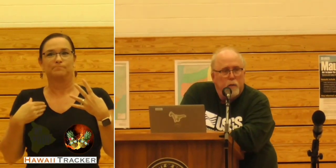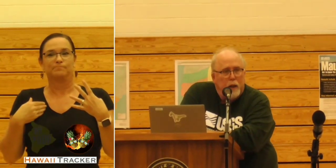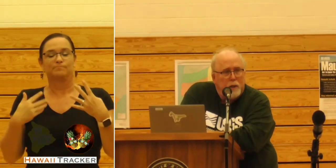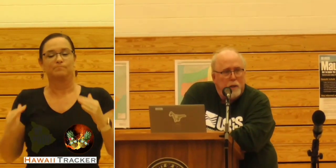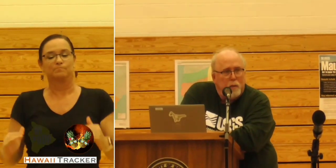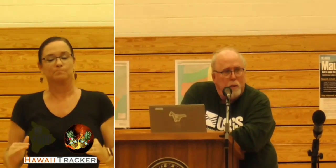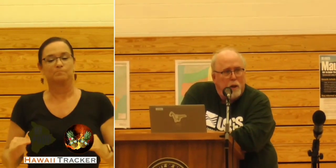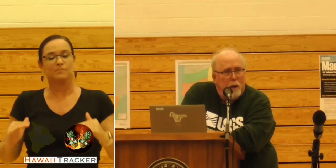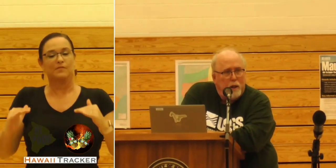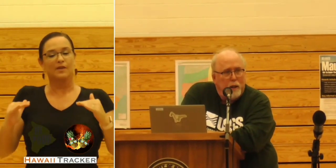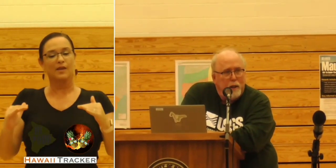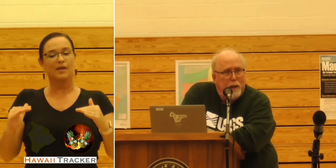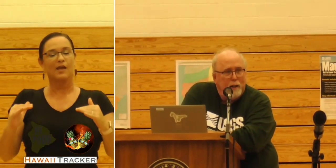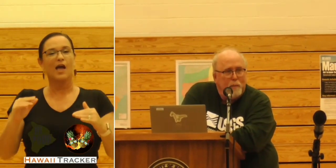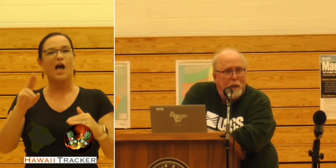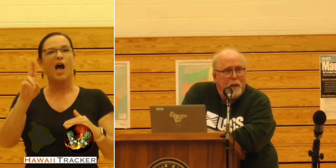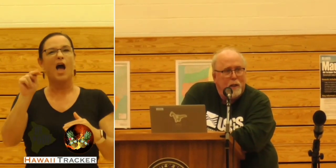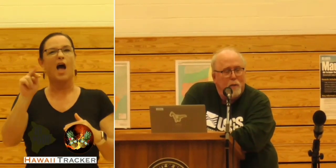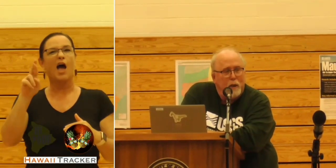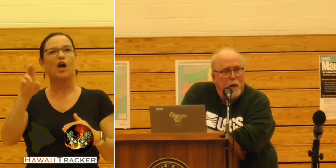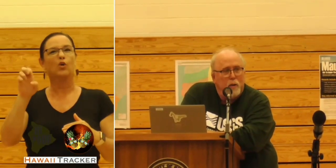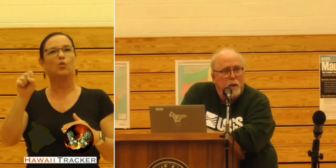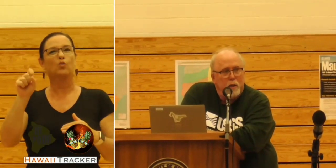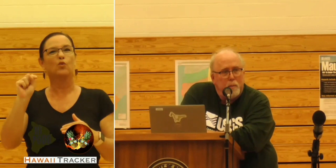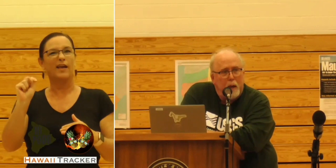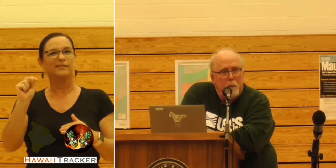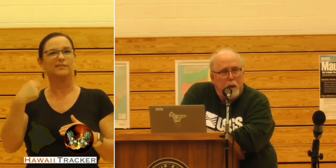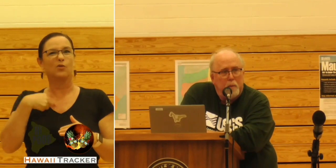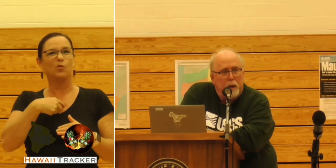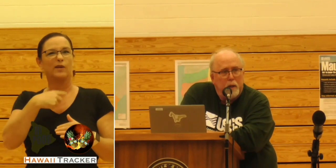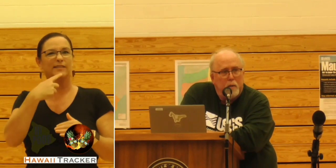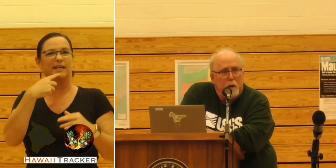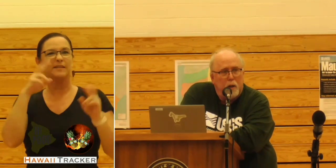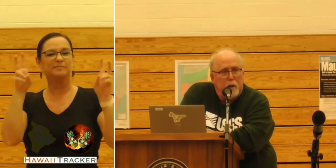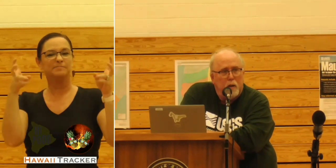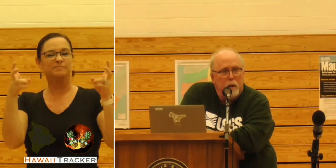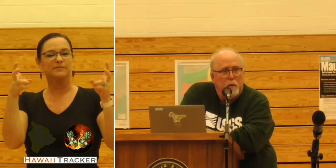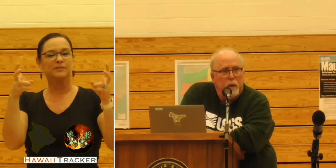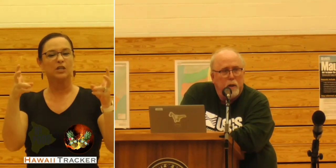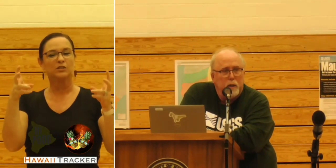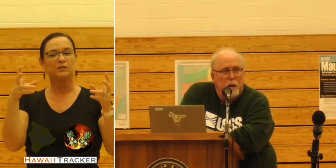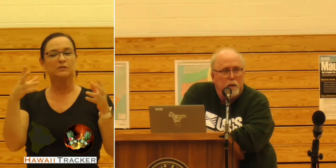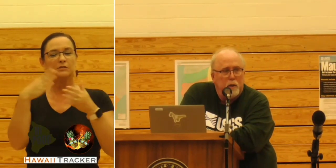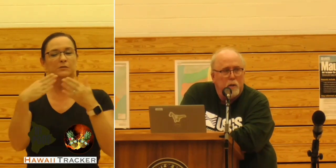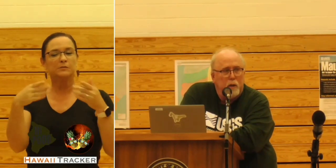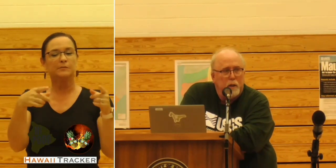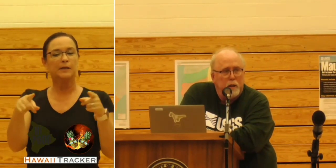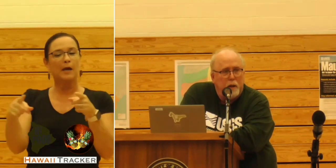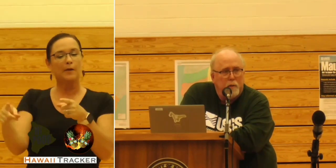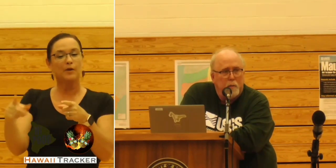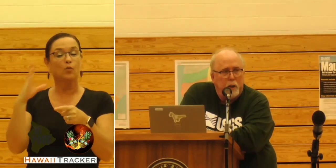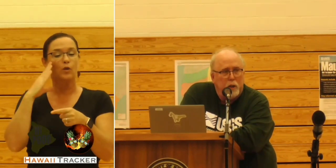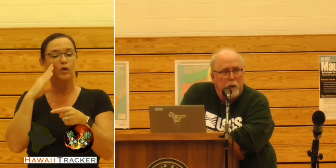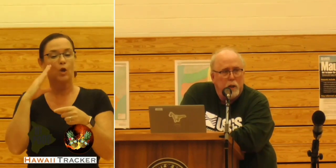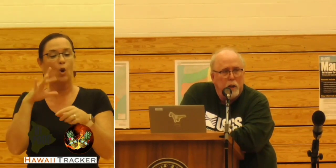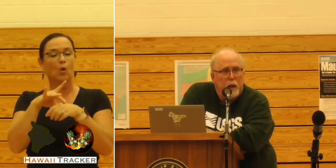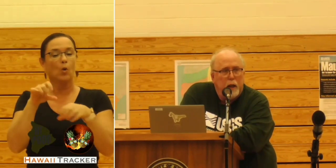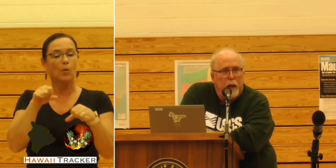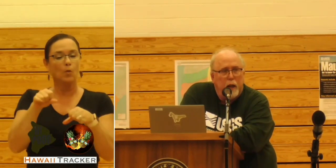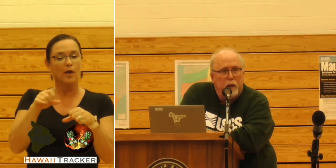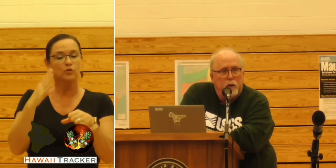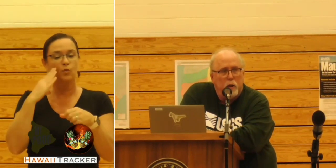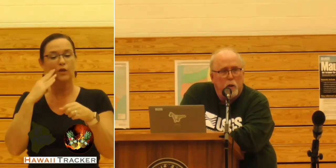heightened unrest is what we're calling it. Basically, we know that there's magma coming into Mauna Loa, we know it's causing earthquakes and deformation,